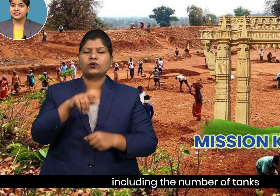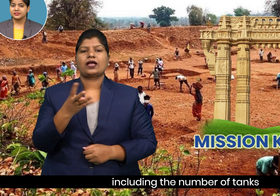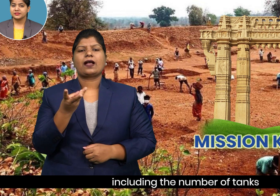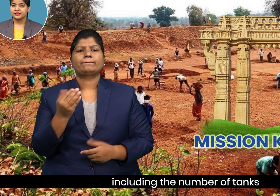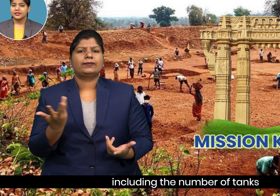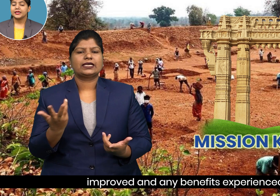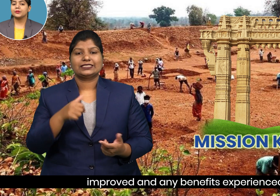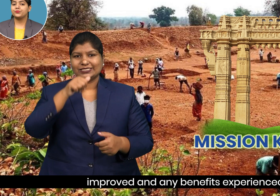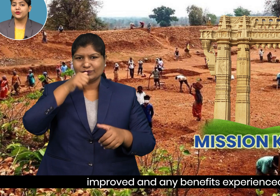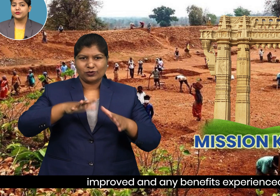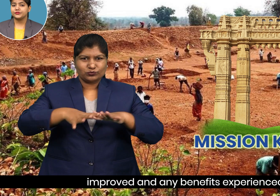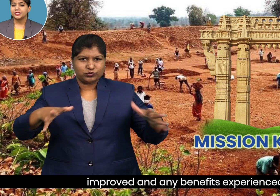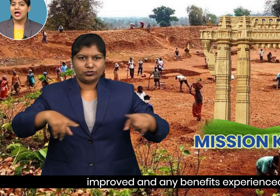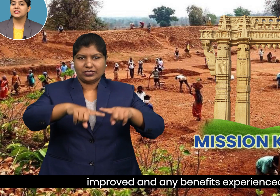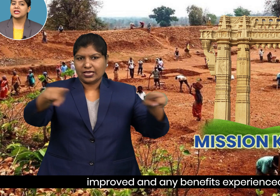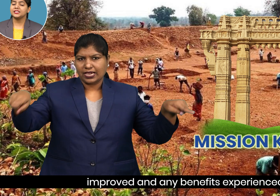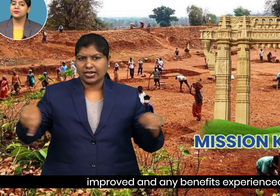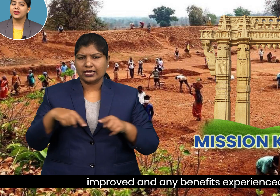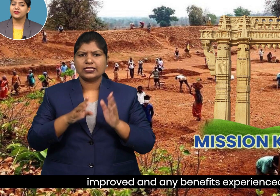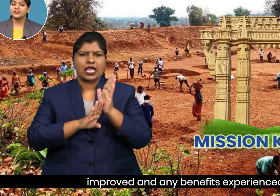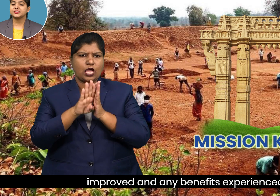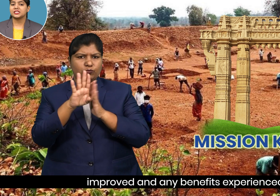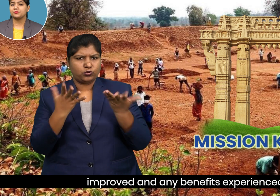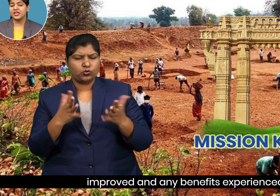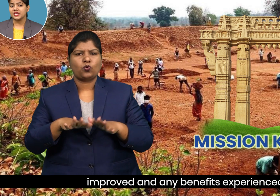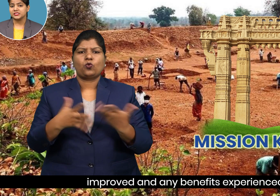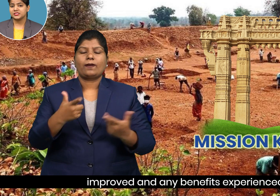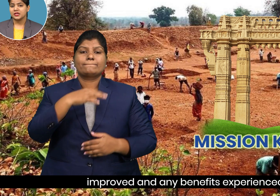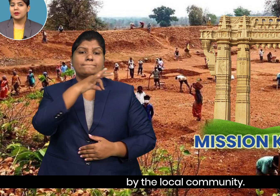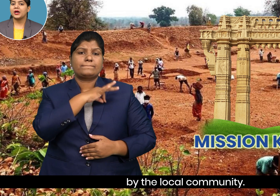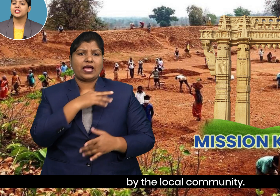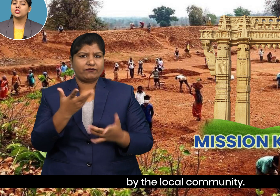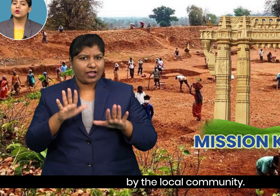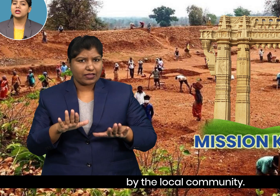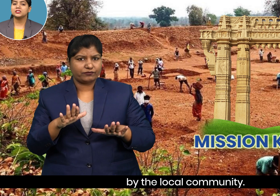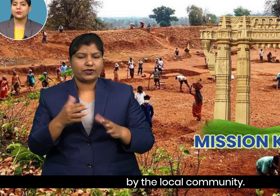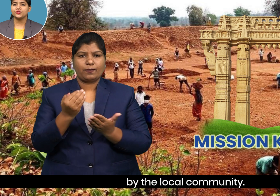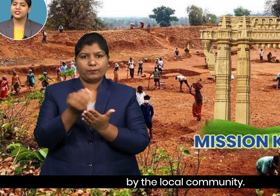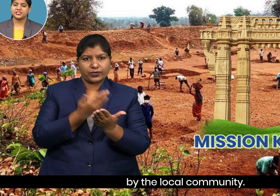improved and any benefits experienced by the local community